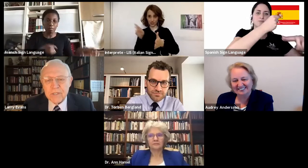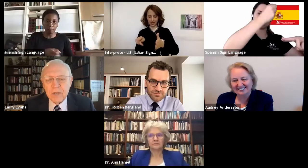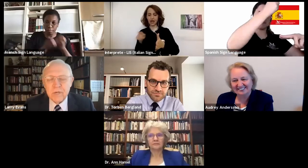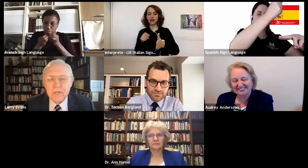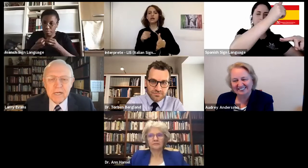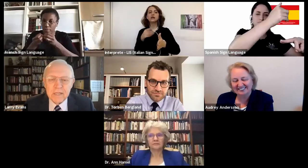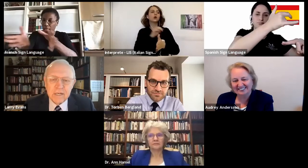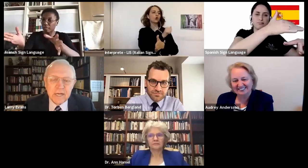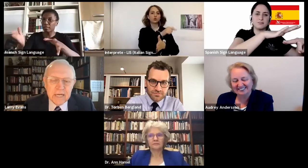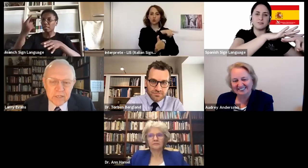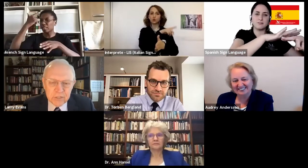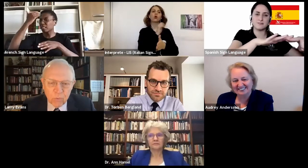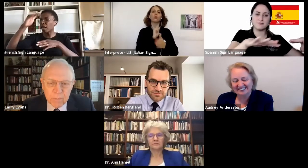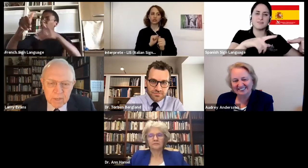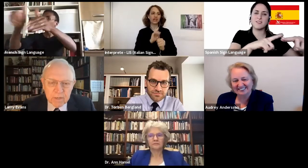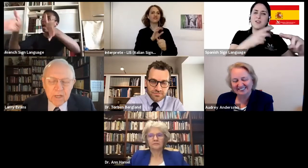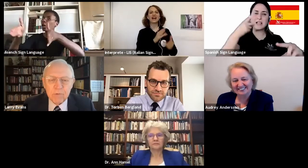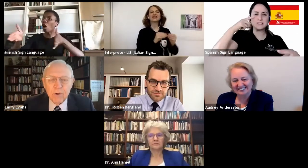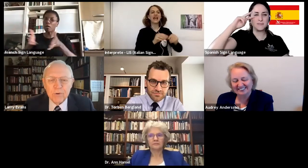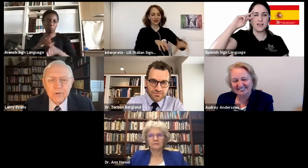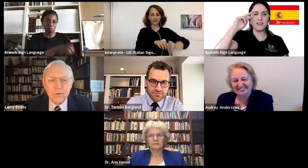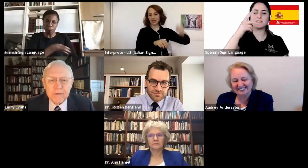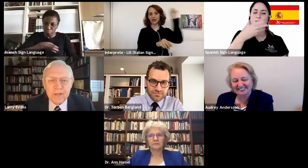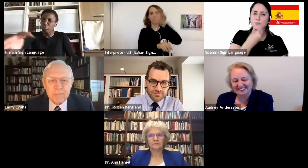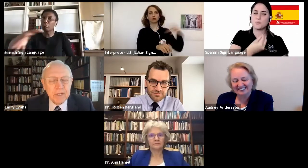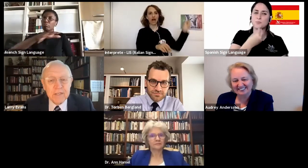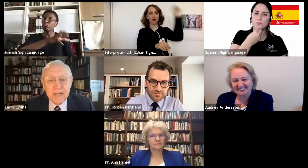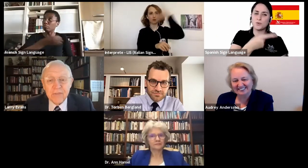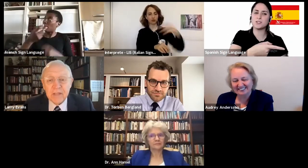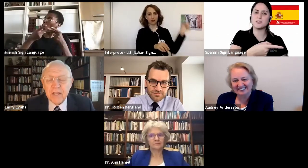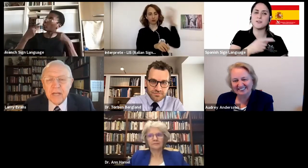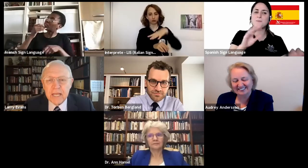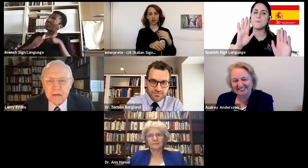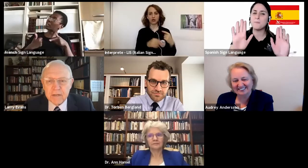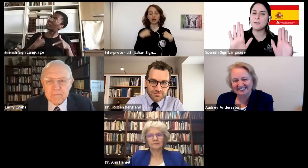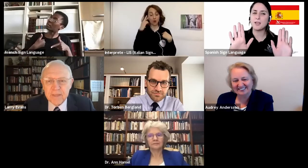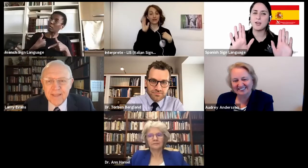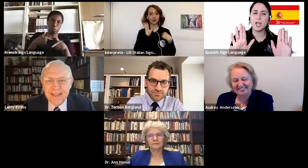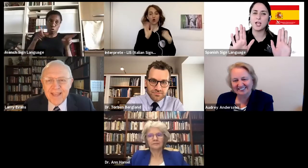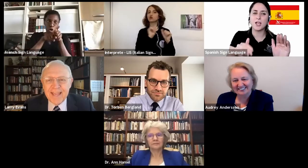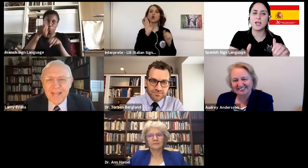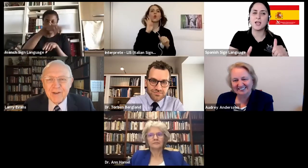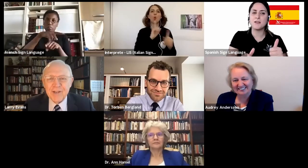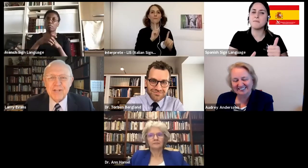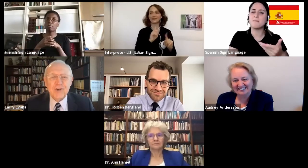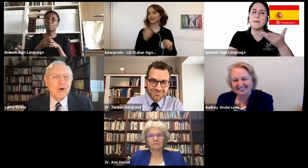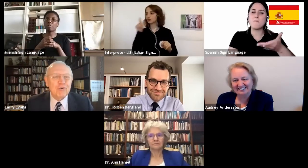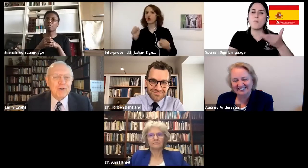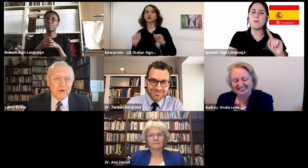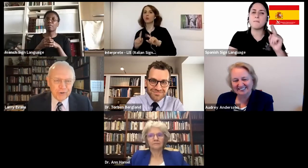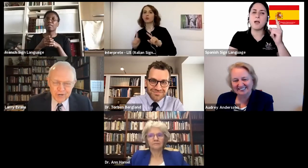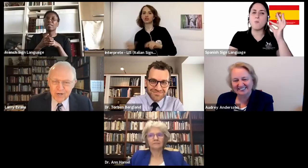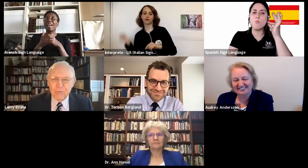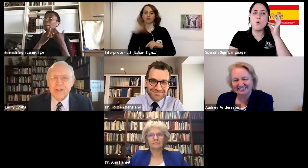was they would not let the ladies, the women come close to the grave site because they didn't think they could handle it. And each